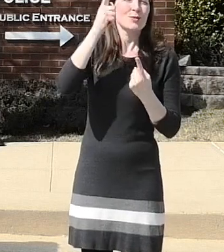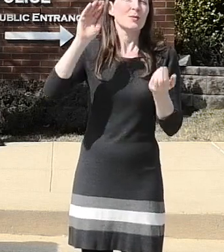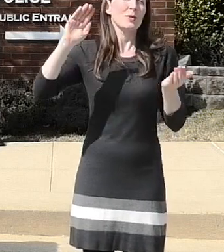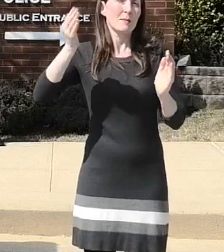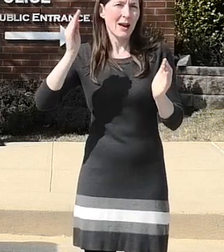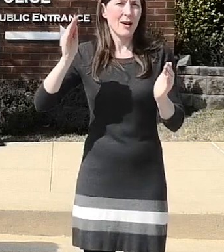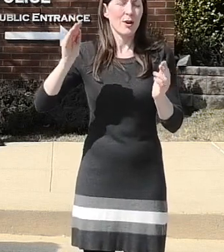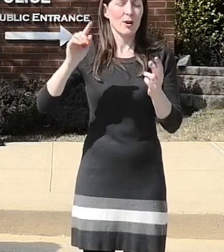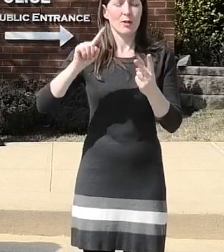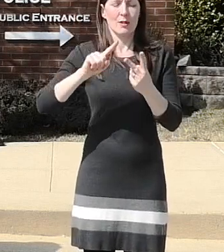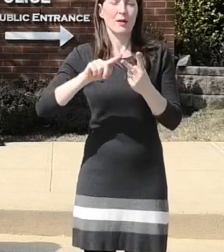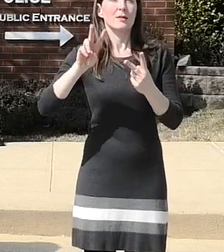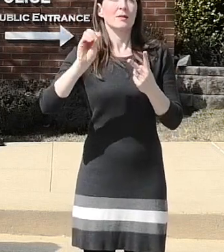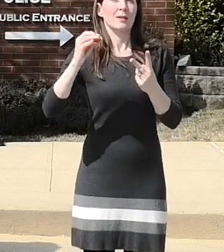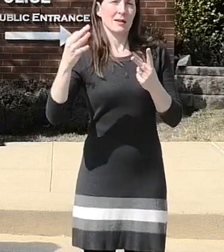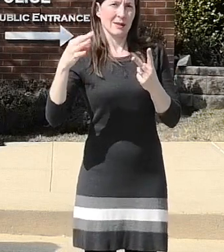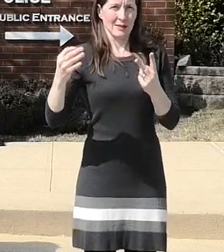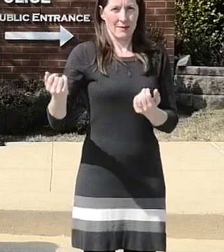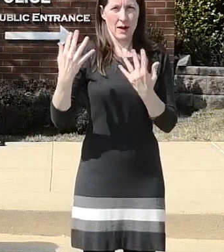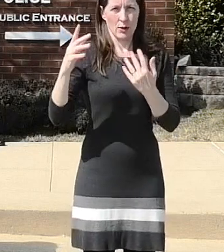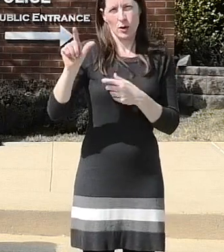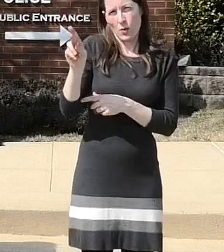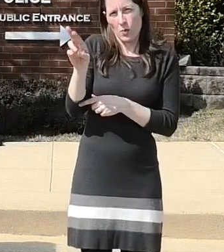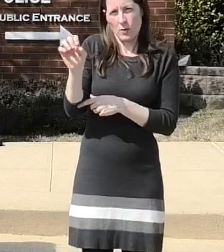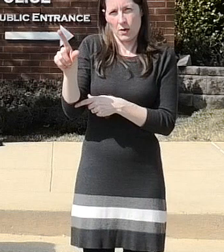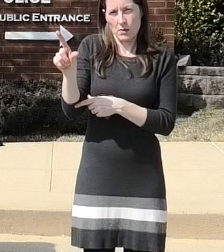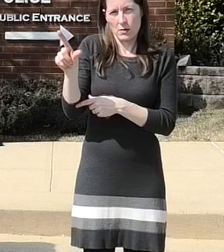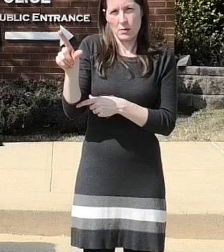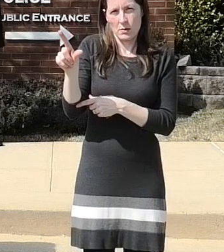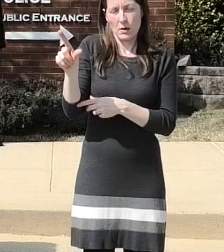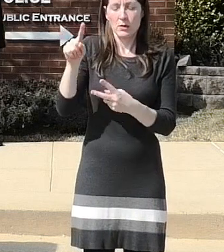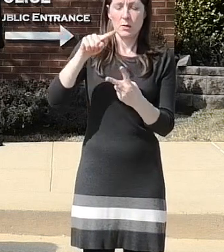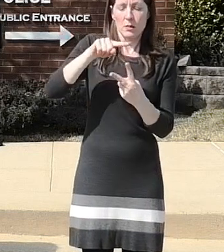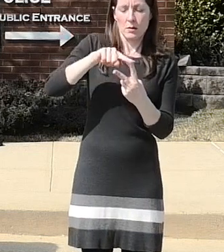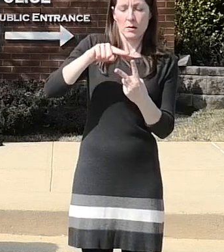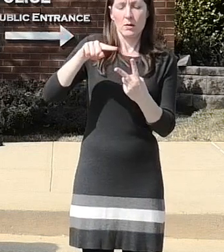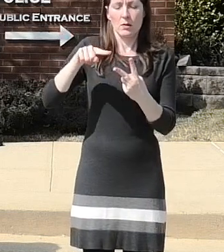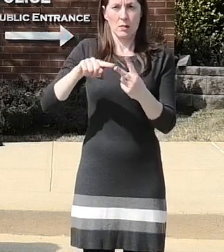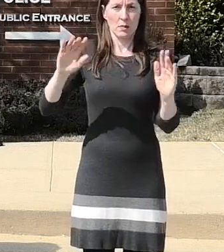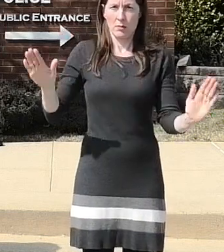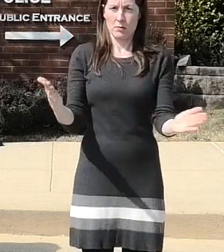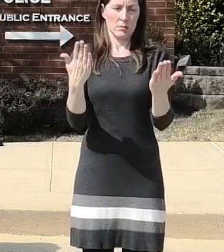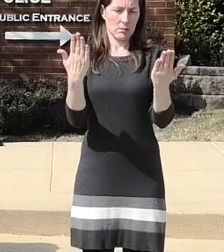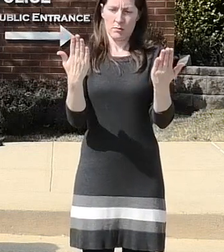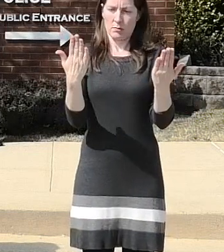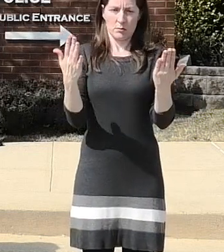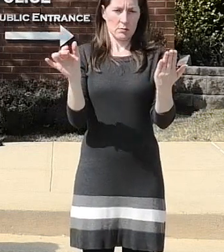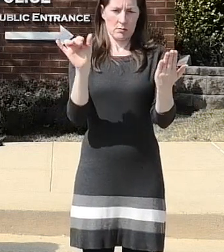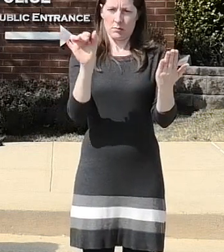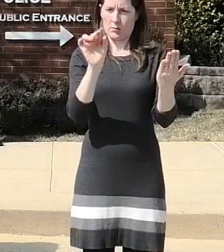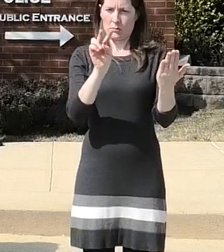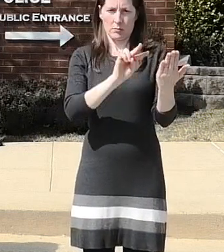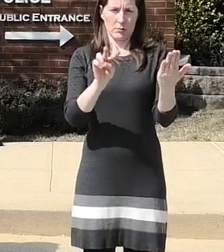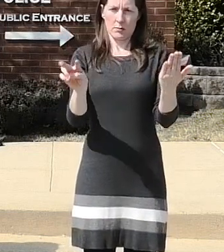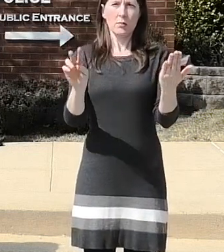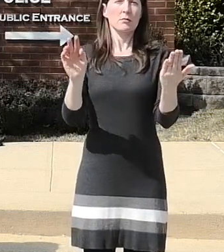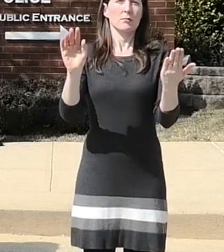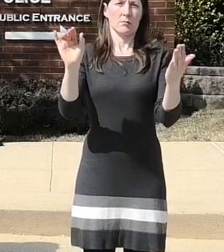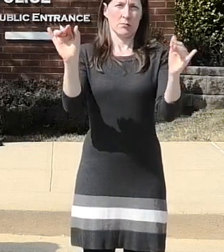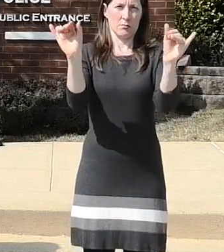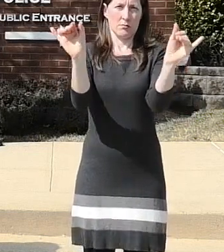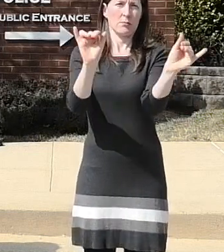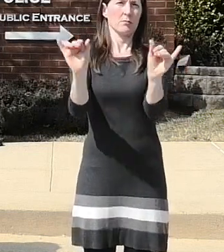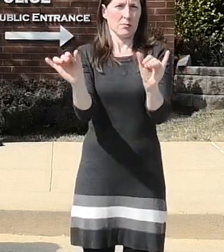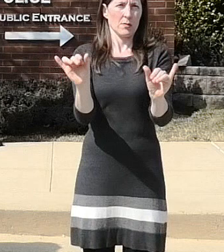video from the 2019 fire that happened in laurel when we put those two together you know that's that's kind of what got us on the